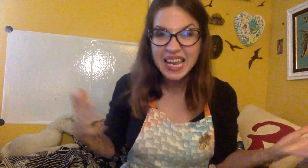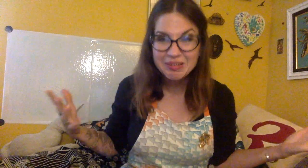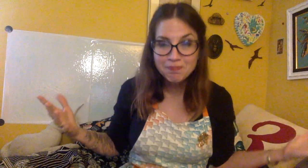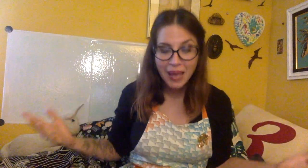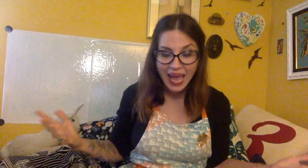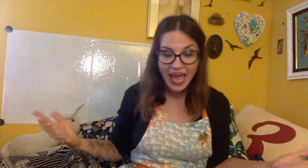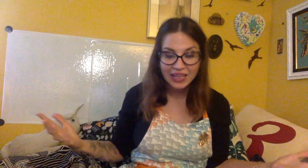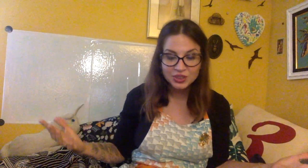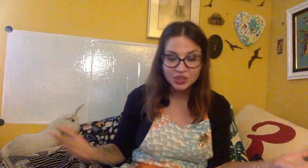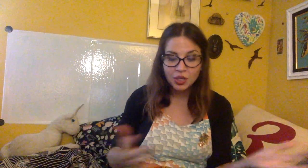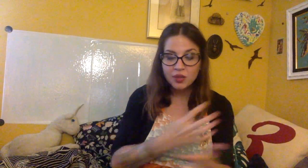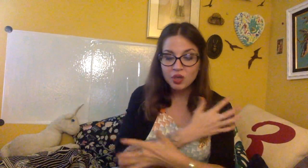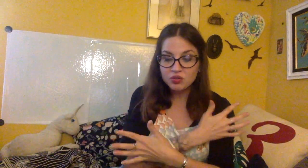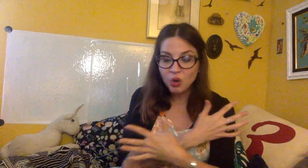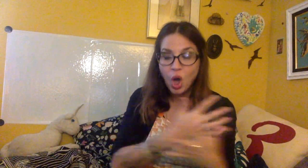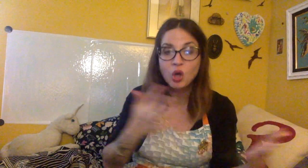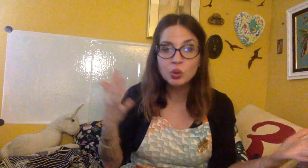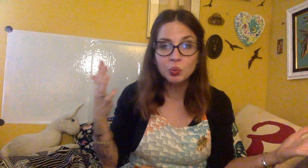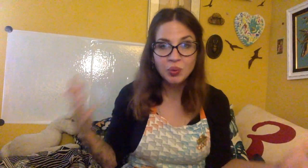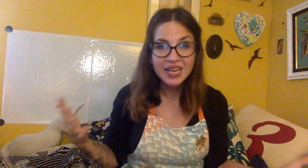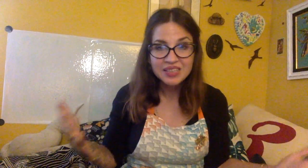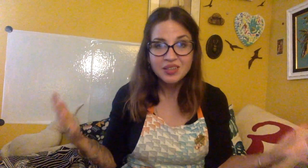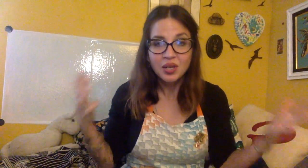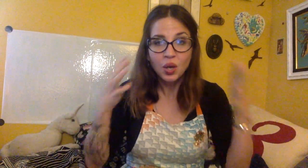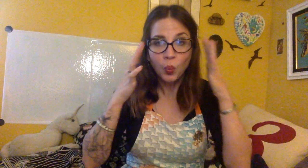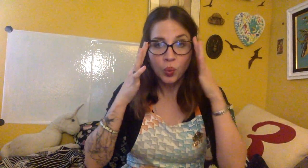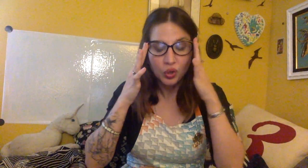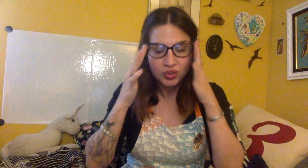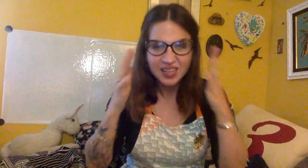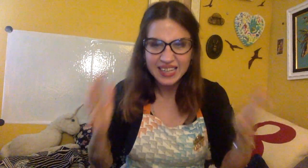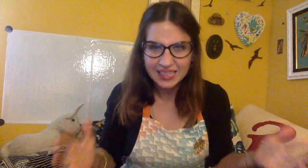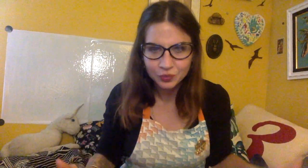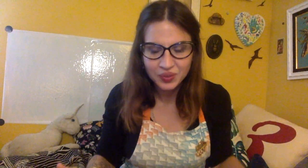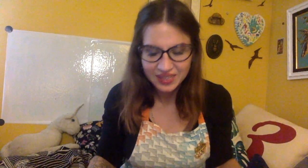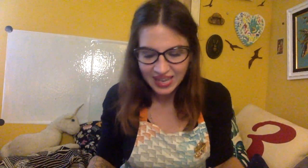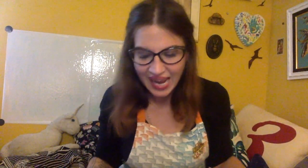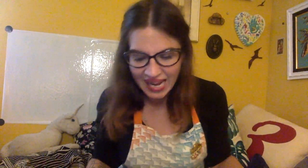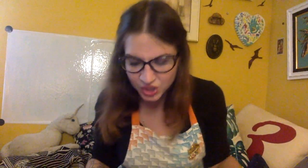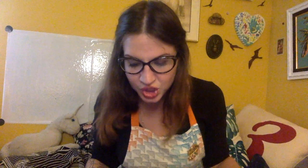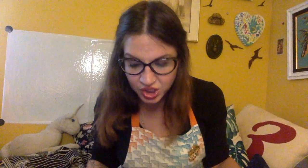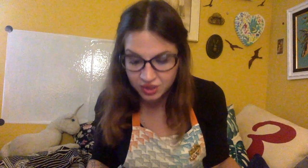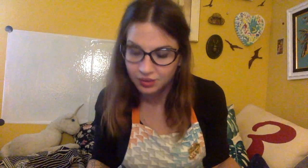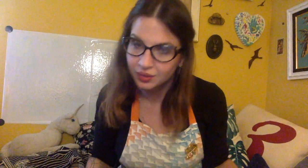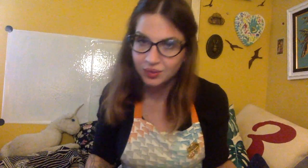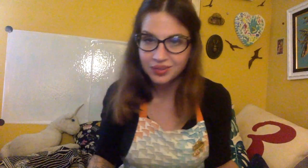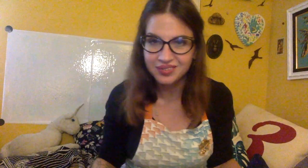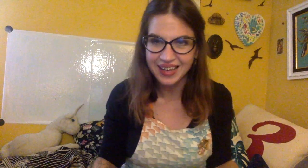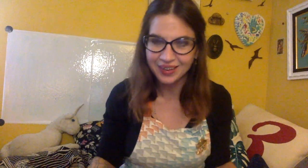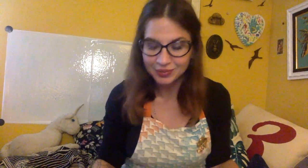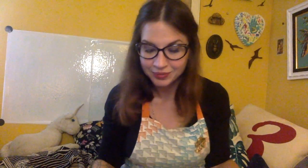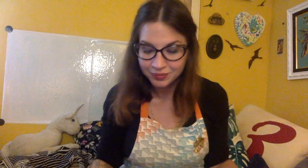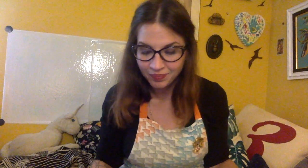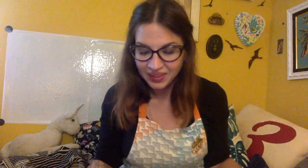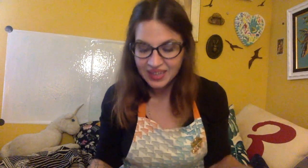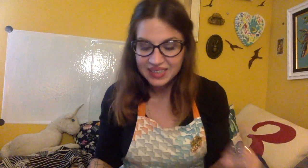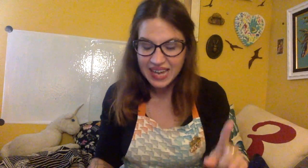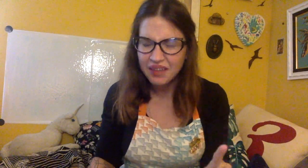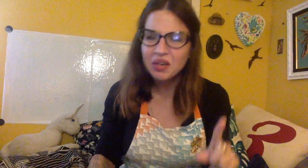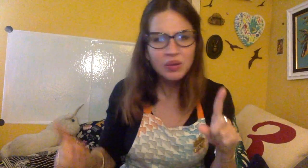And bash. Those are all great words that end with the ash sound. Now that we